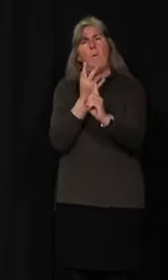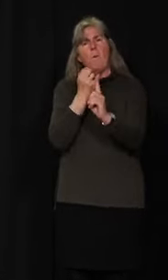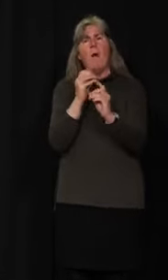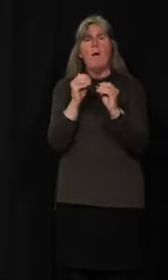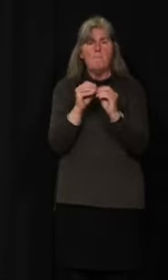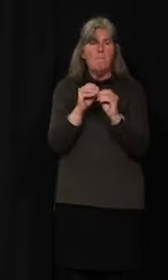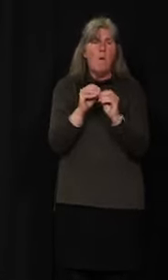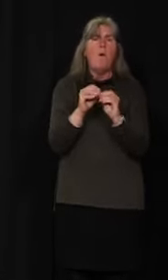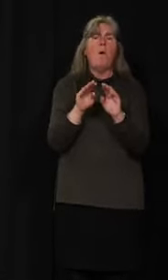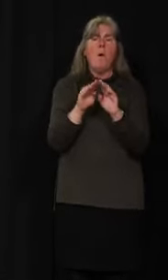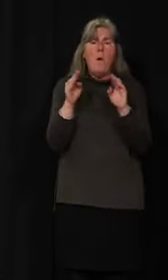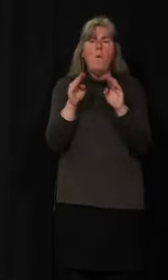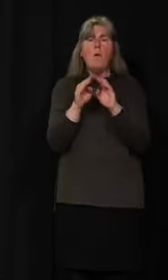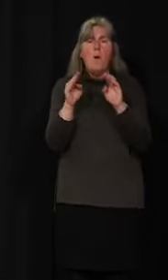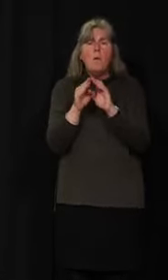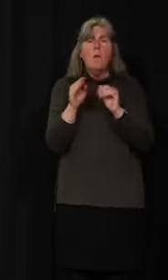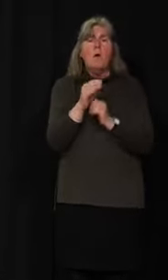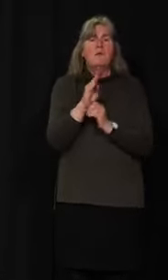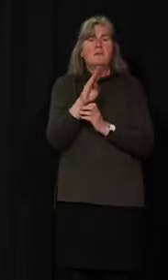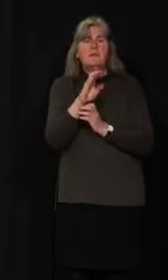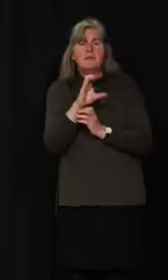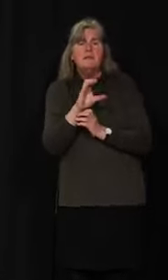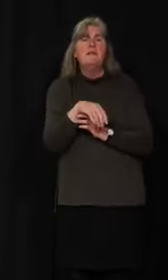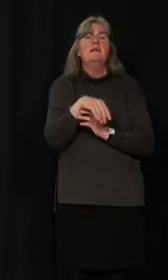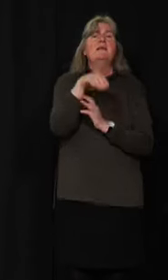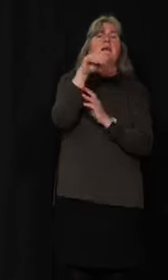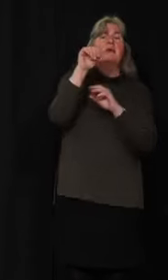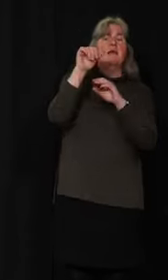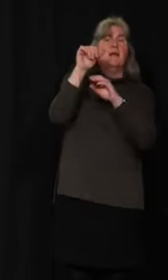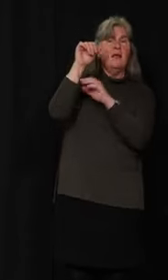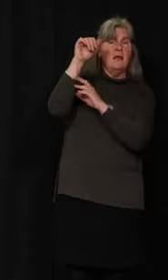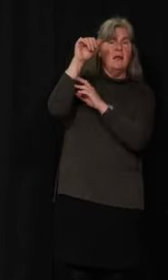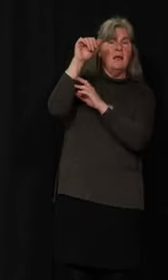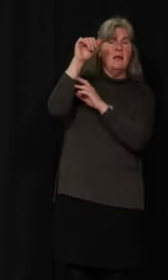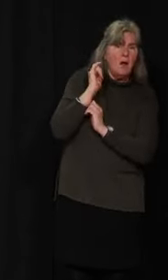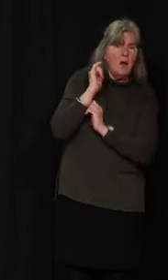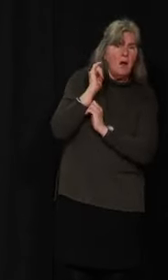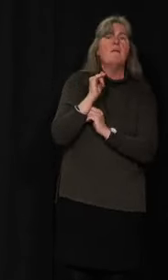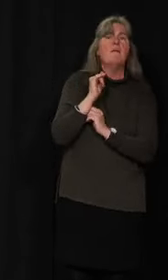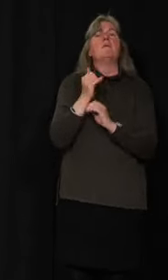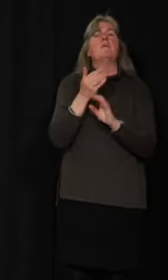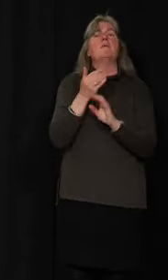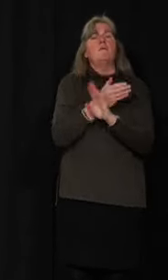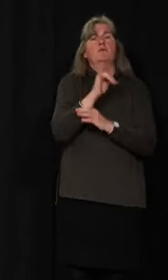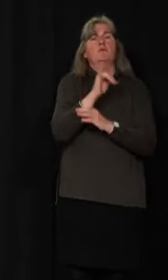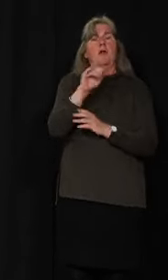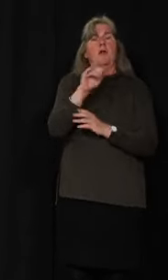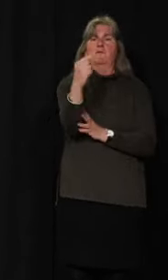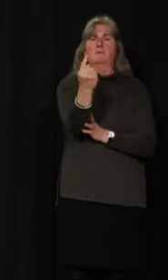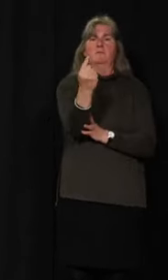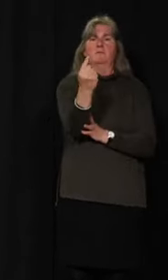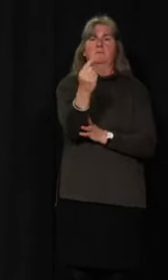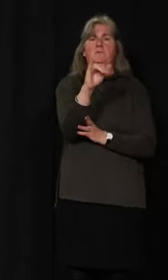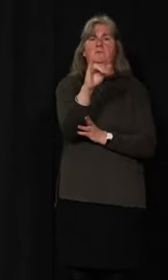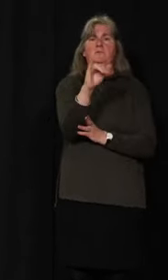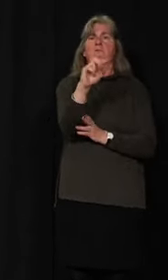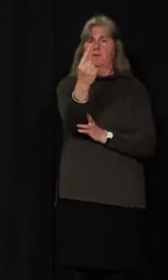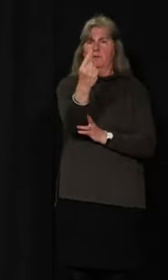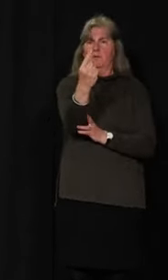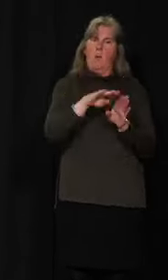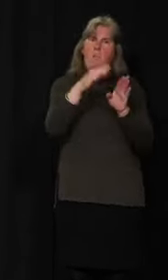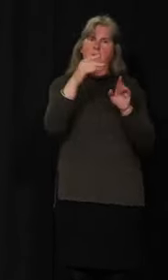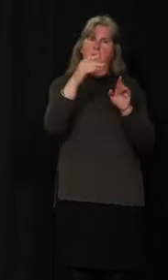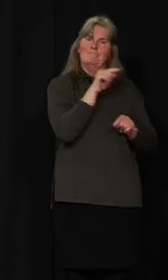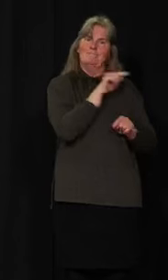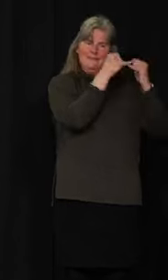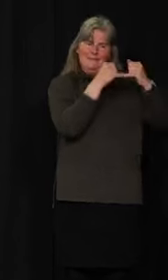restrictions between BC and UConn by July 1st. We continue to monitor other jurisdictions to determine